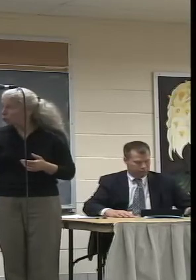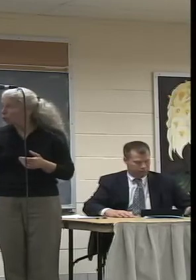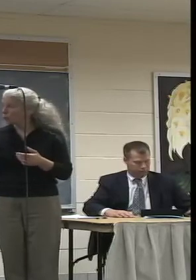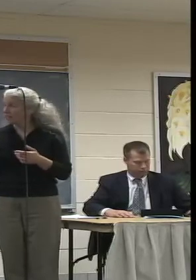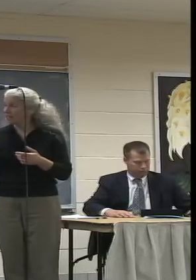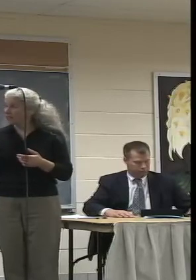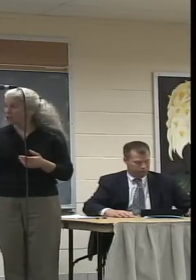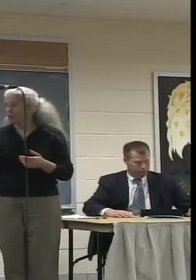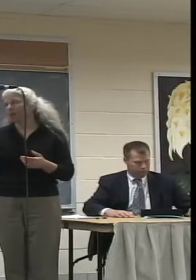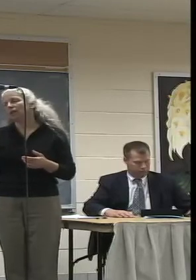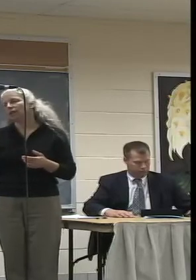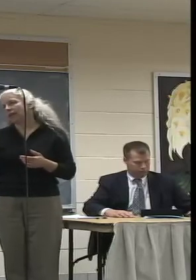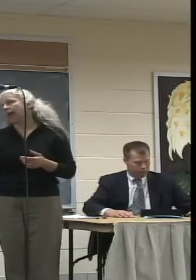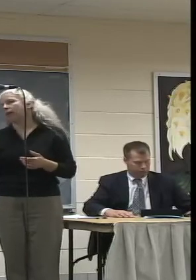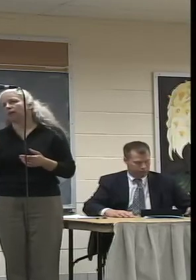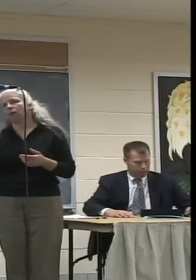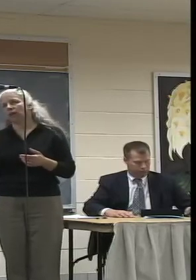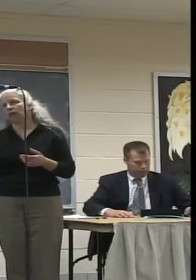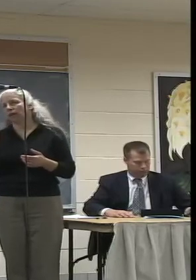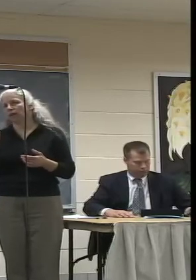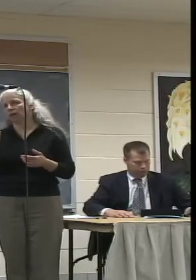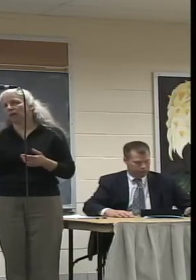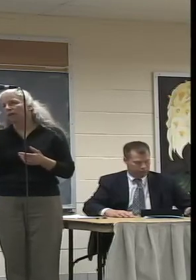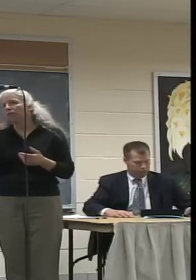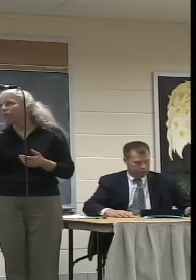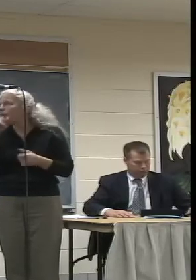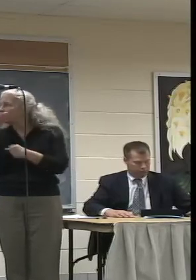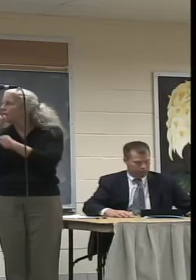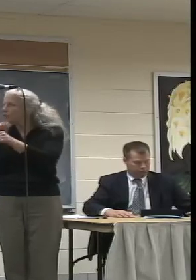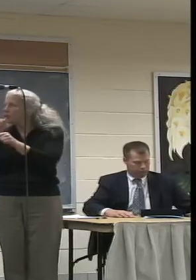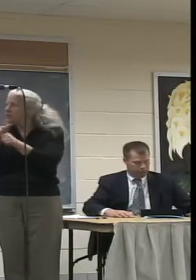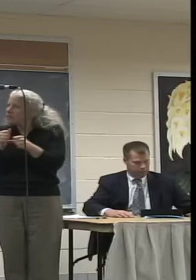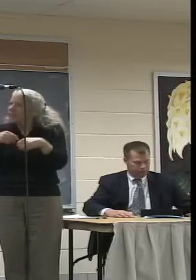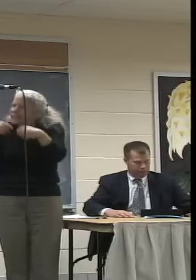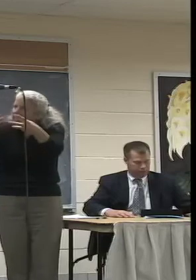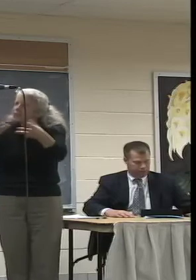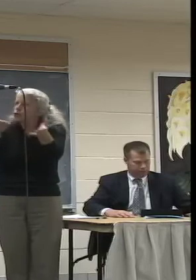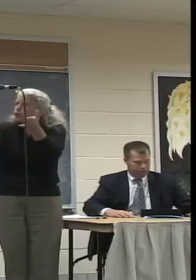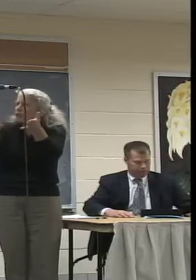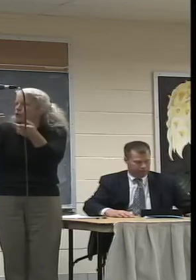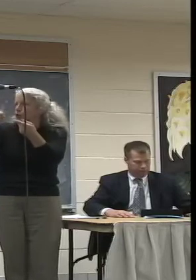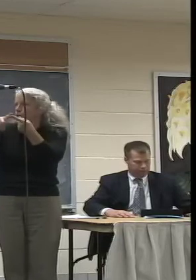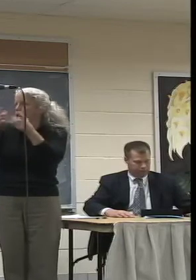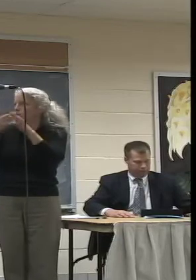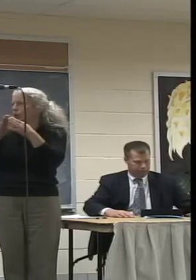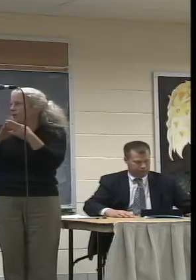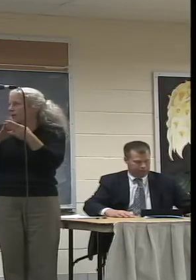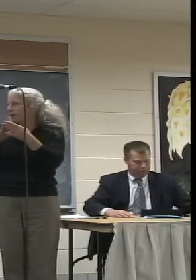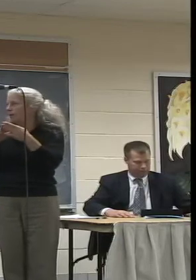fulfilling – making it truly serve the community in the way that it needs to.